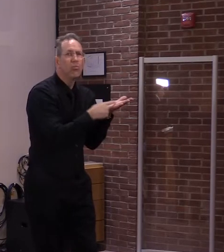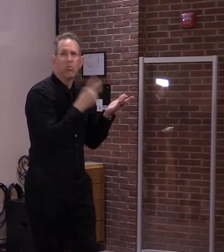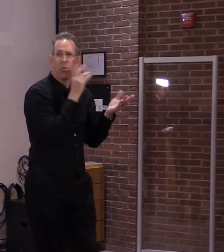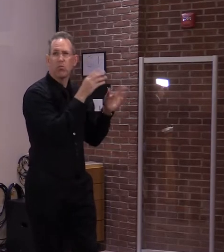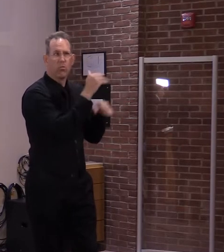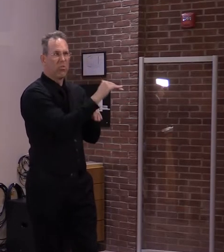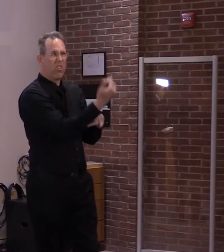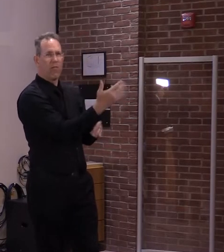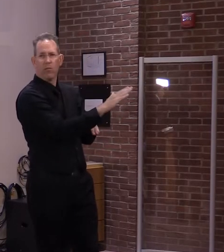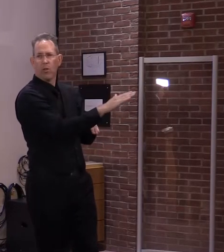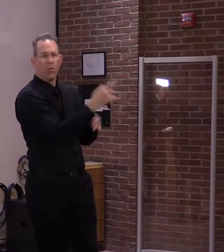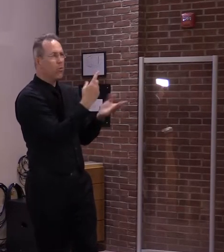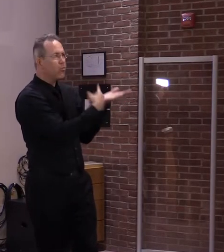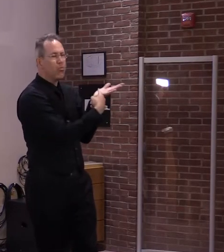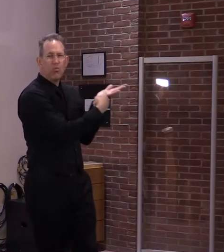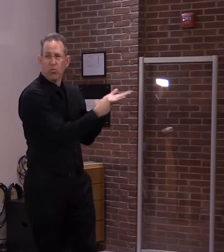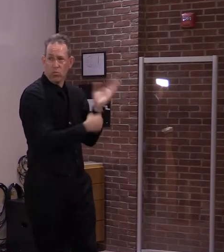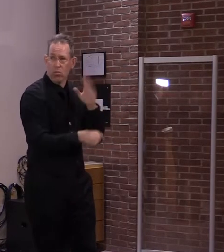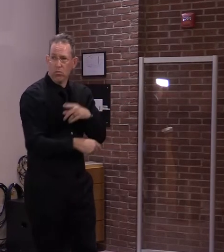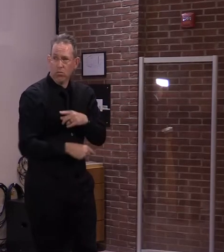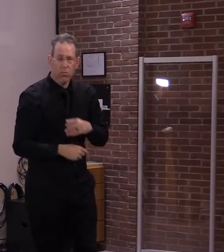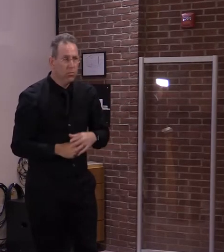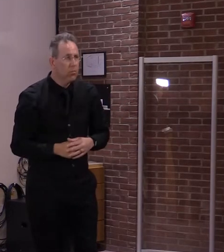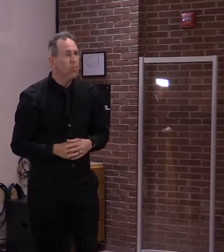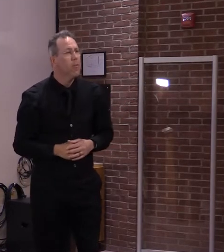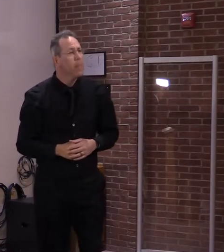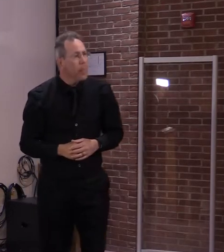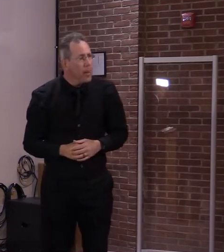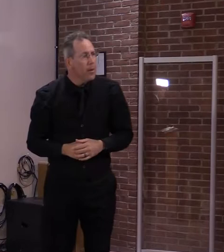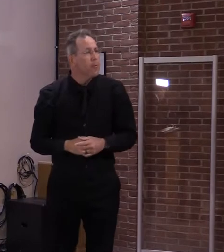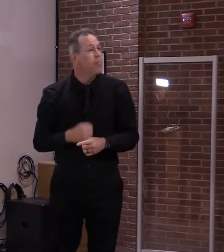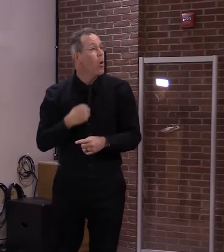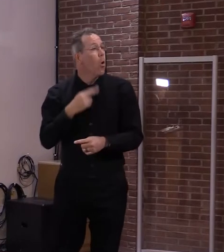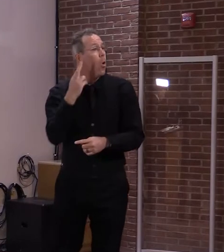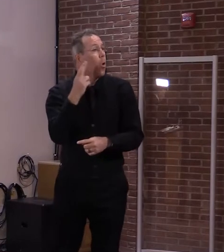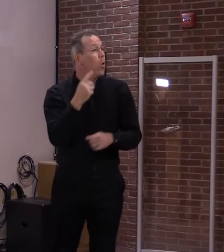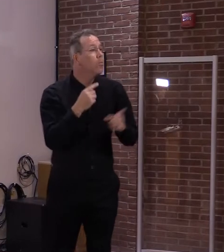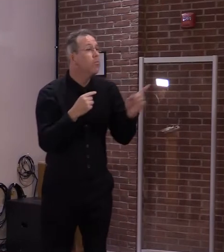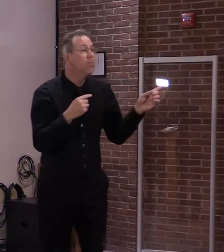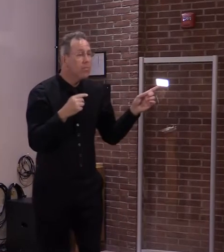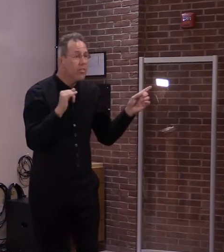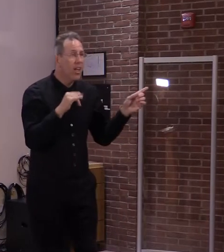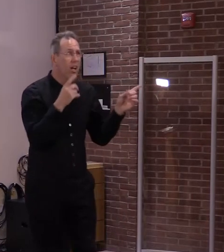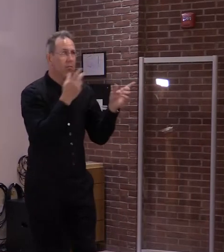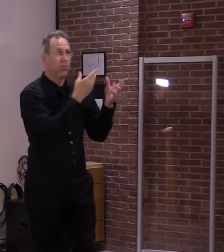little bit. Yeah. Well, we hope so. We'd like to come to some resolution as well.